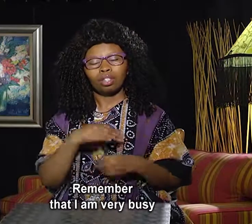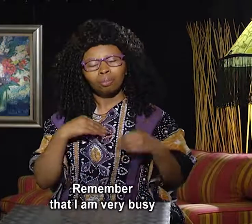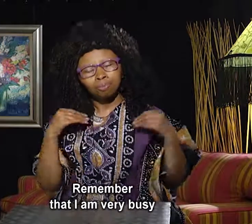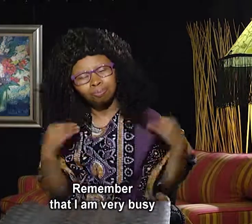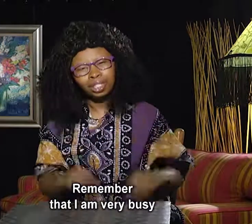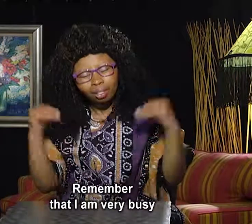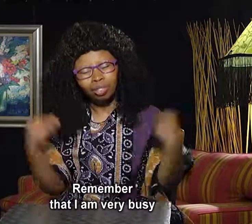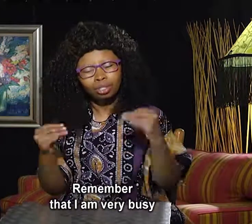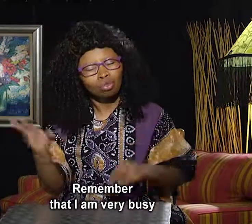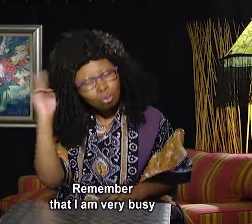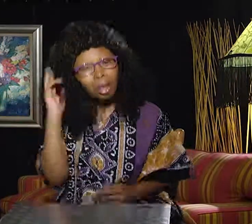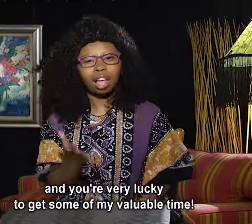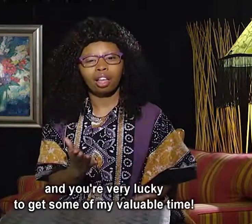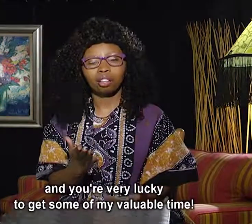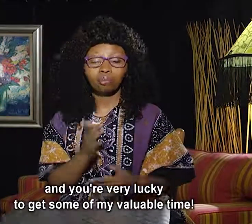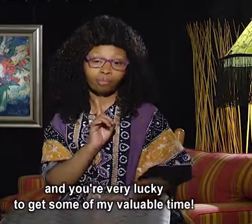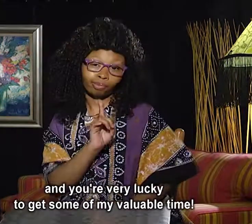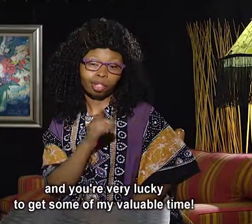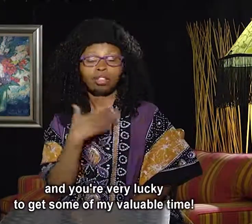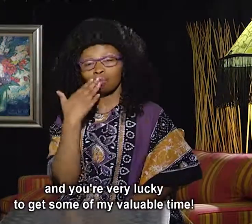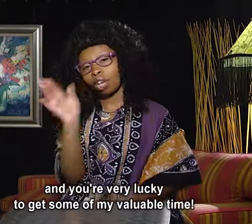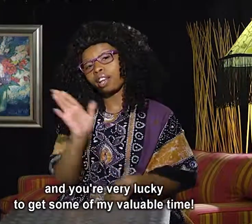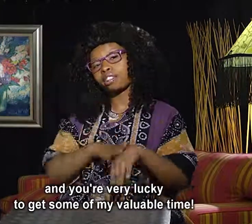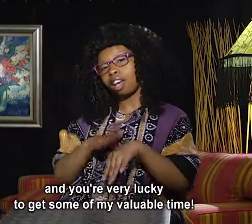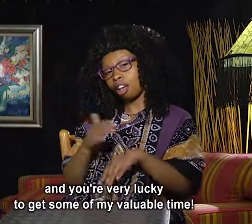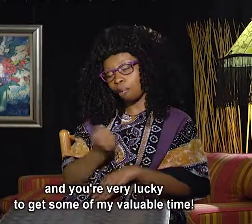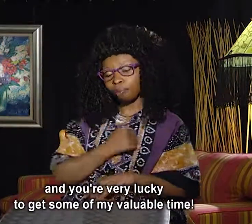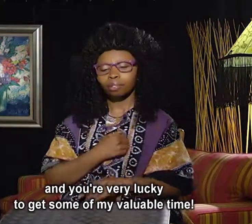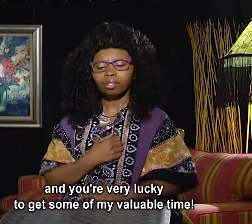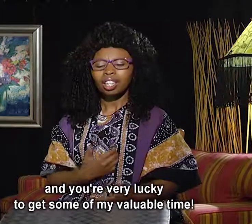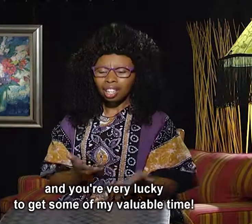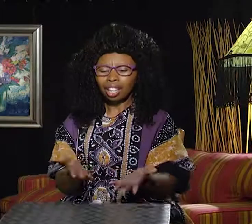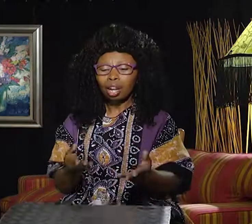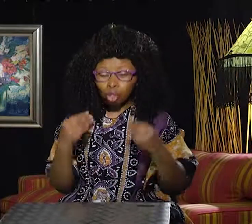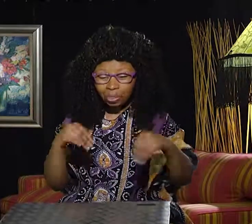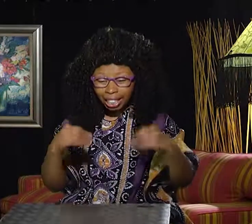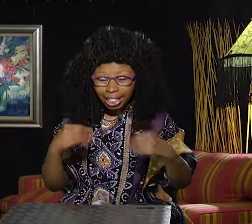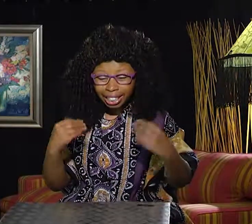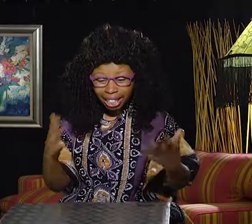Remember that I am very busy and you are very lucky to get some of my valuable time. Yee-haw.